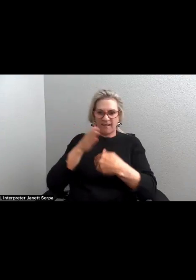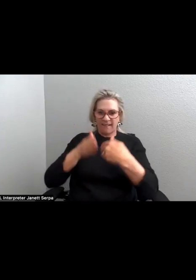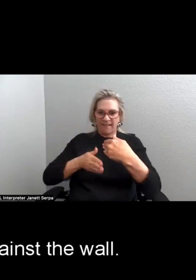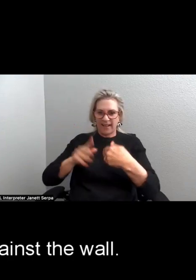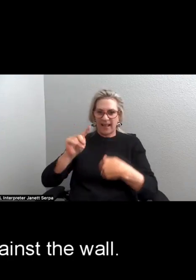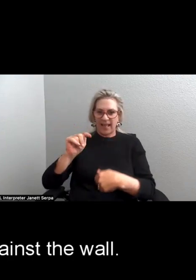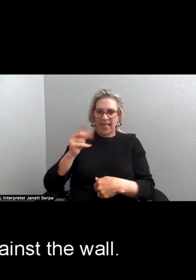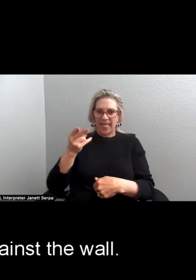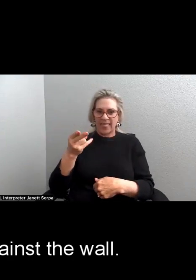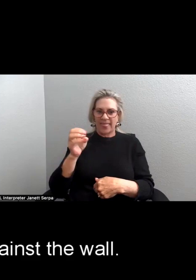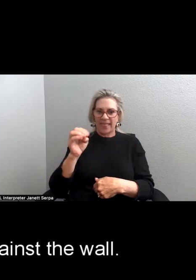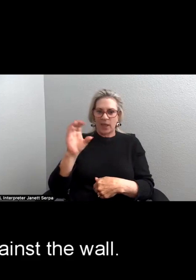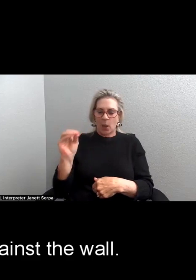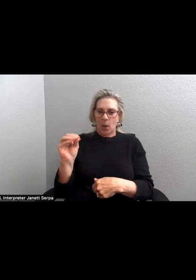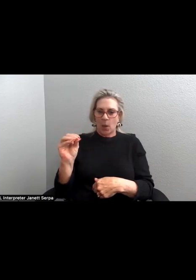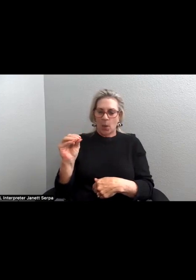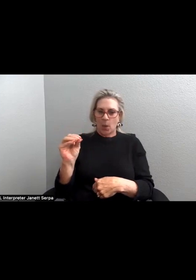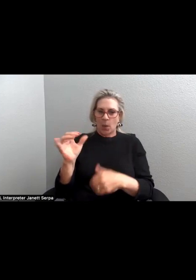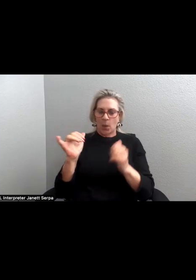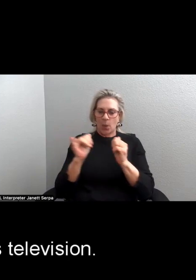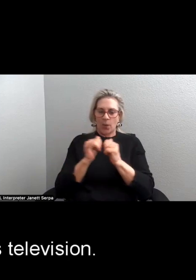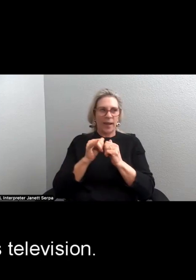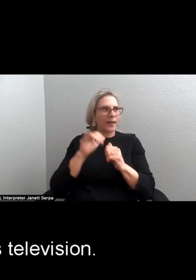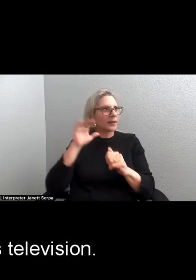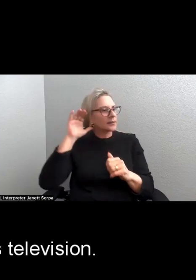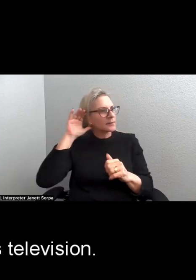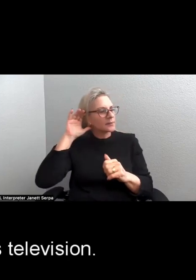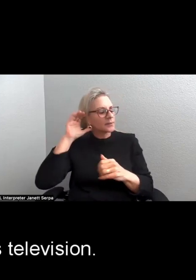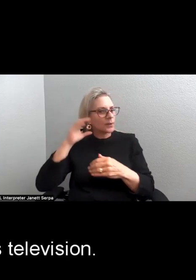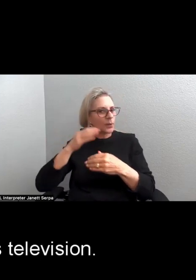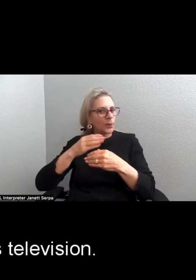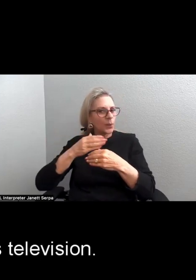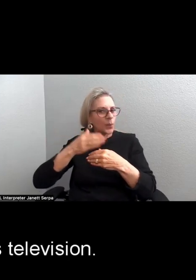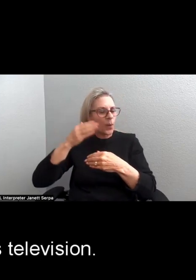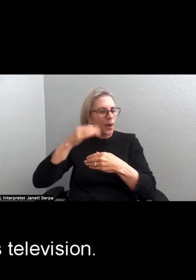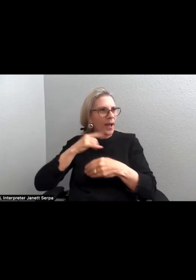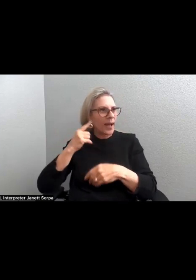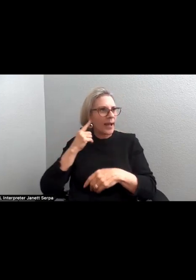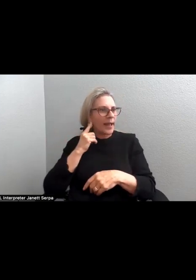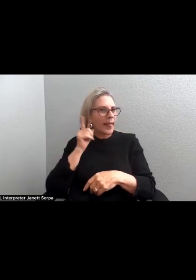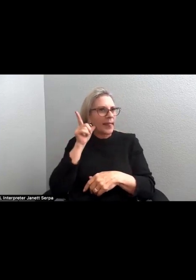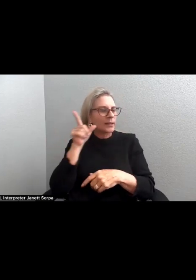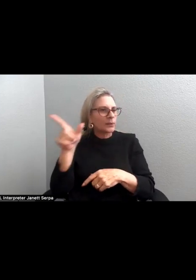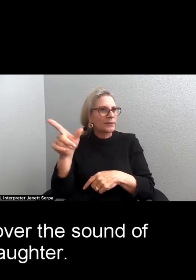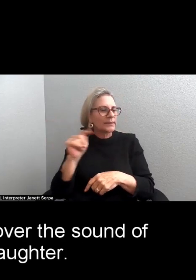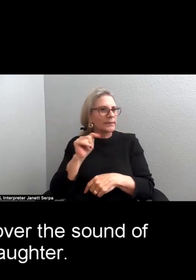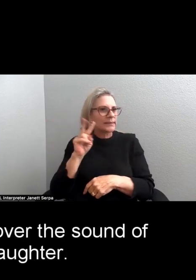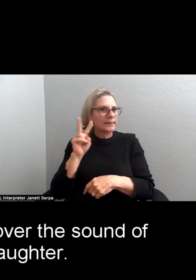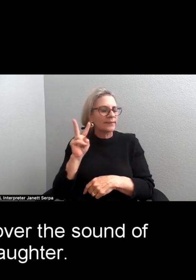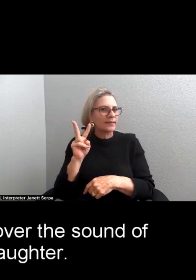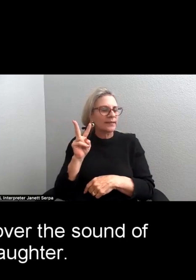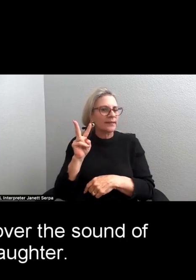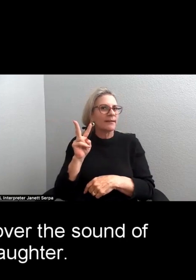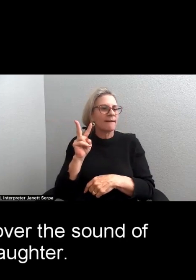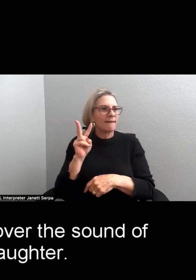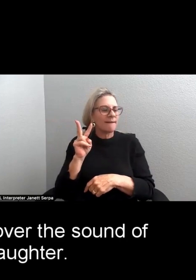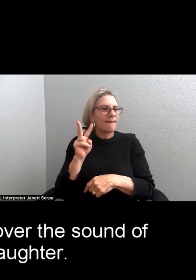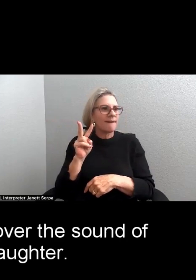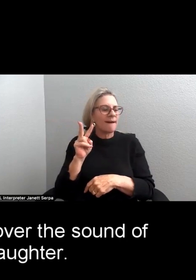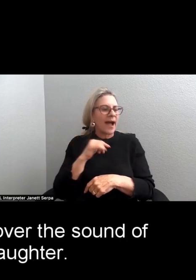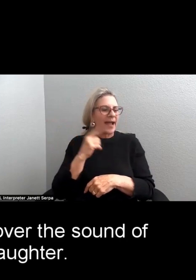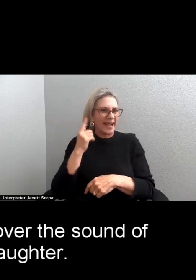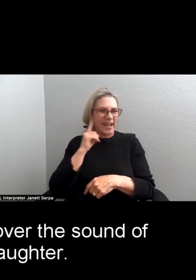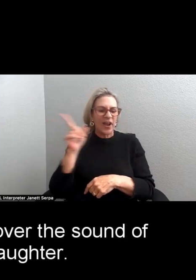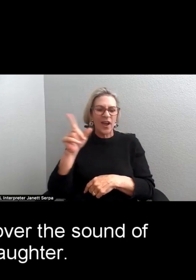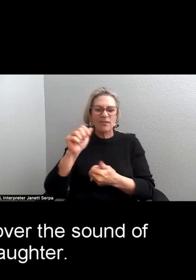With an ear against the wall, I listen to his television. His dishes clatter over